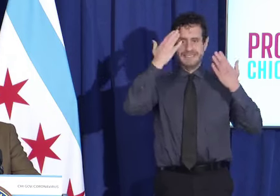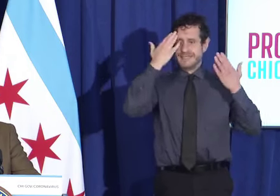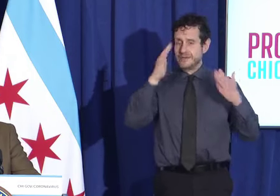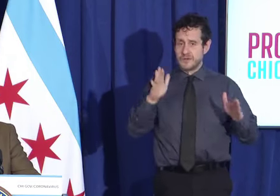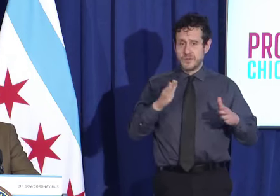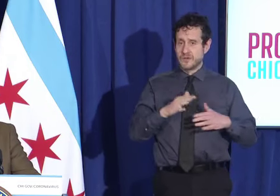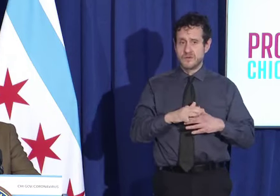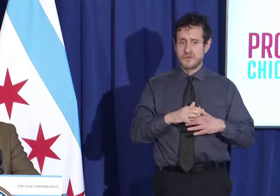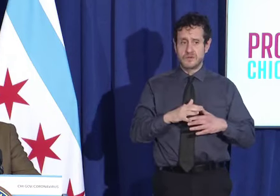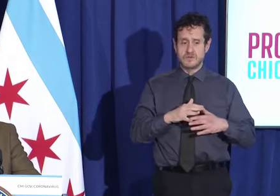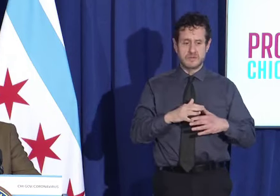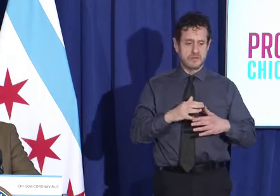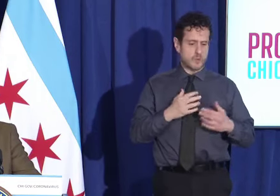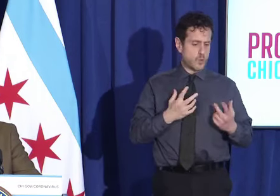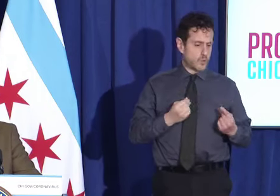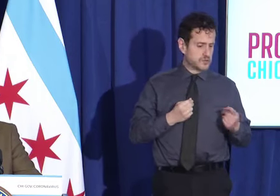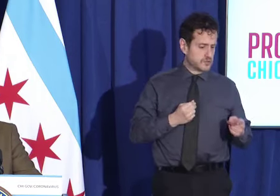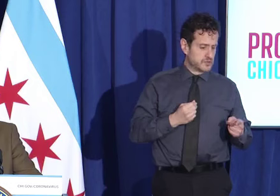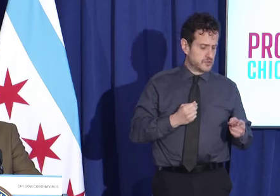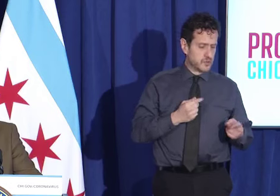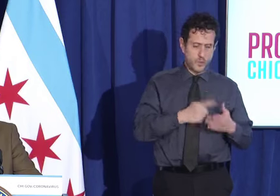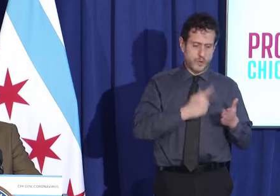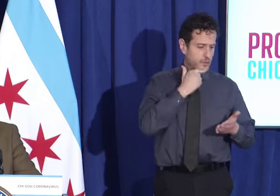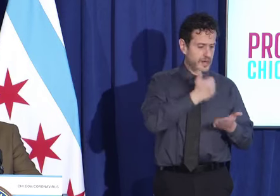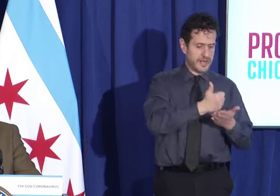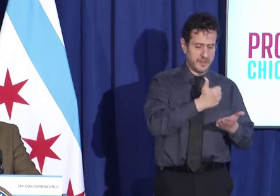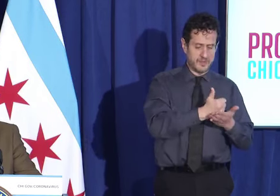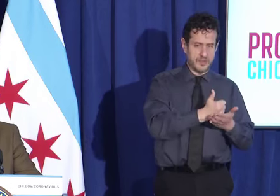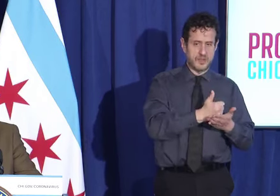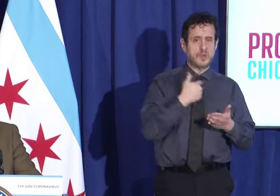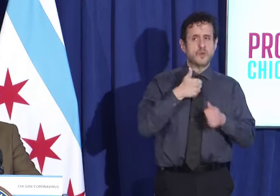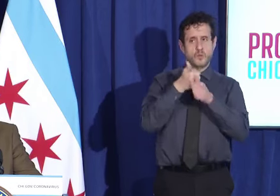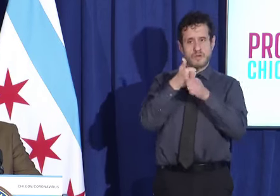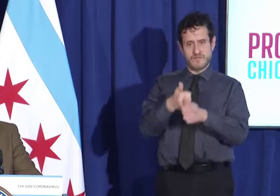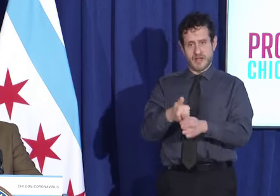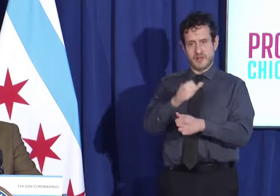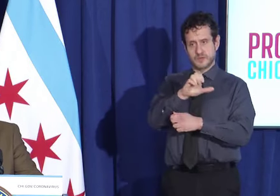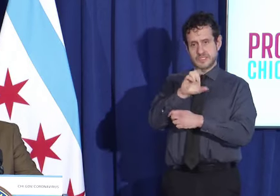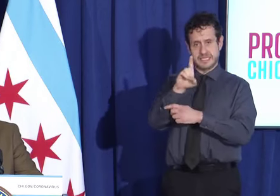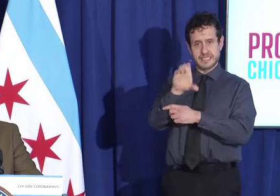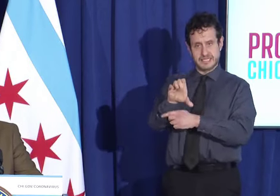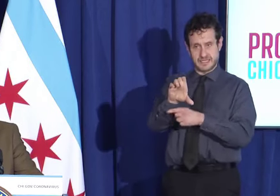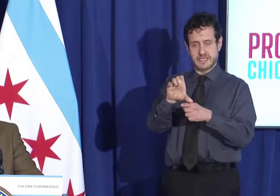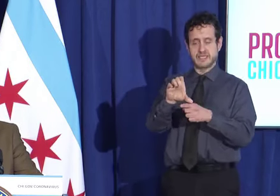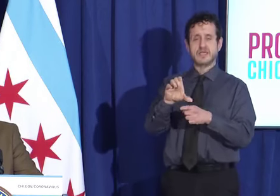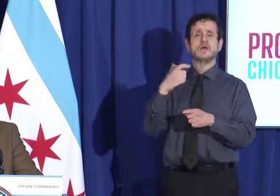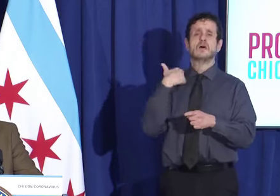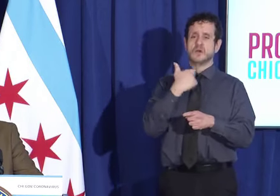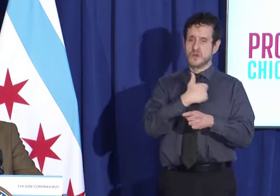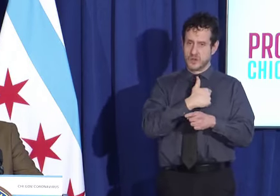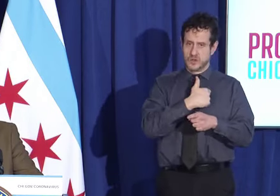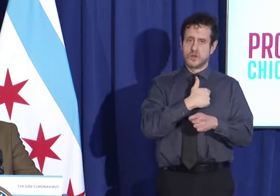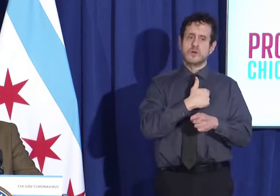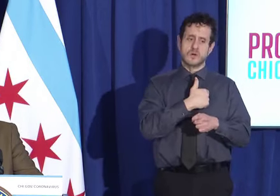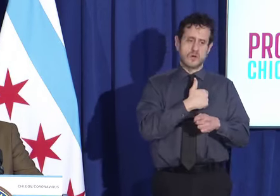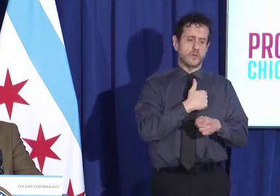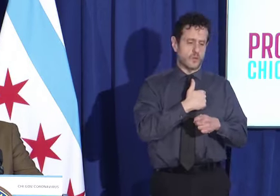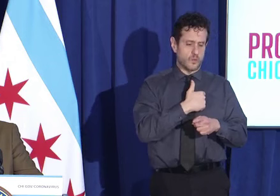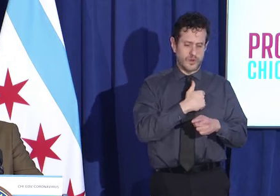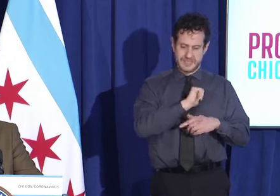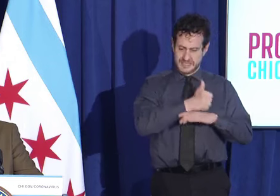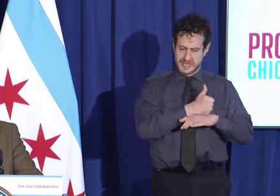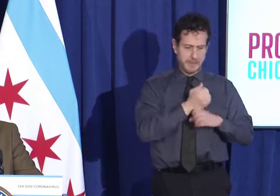which interventions were actually going to work. So we followed the CDC guidance, and we did blanket coverage on a lot of different things.